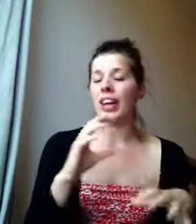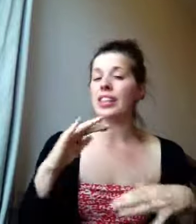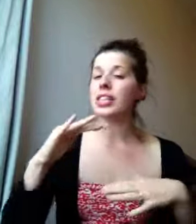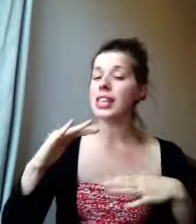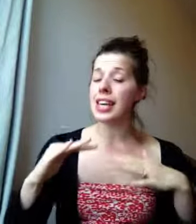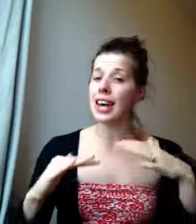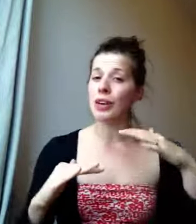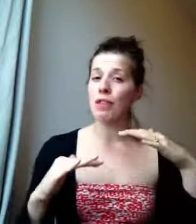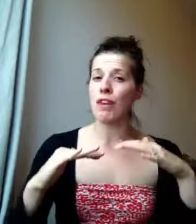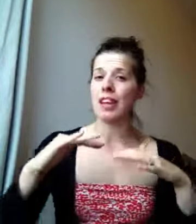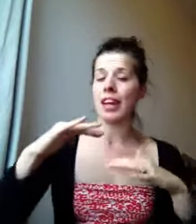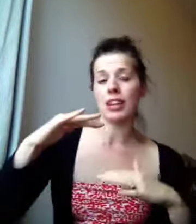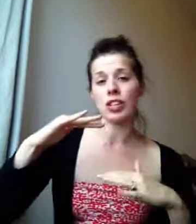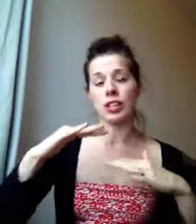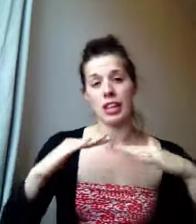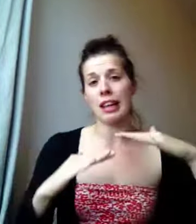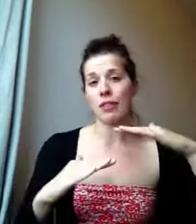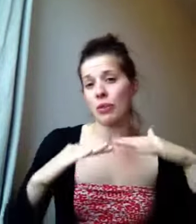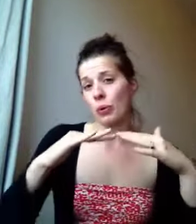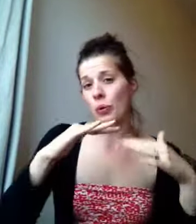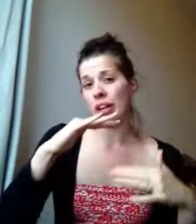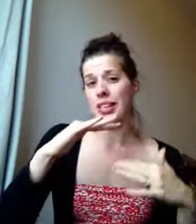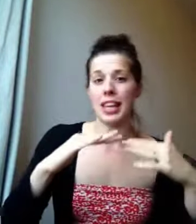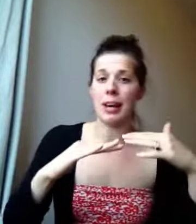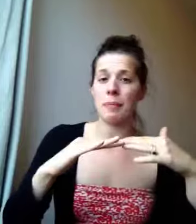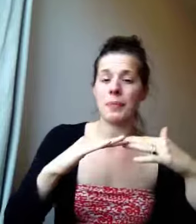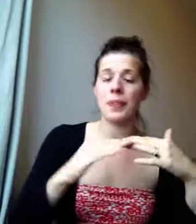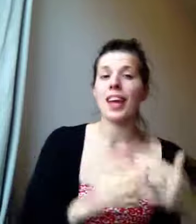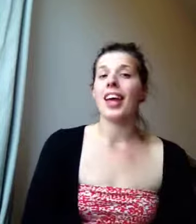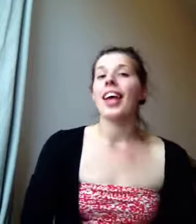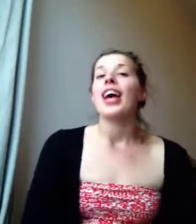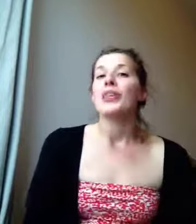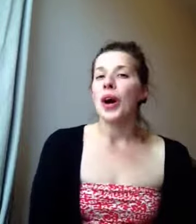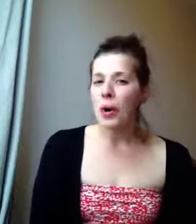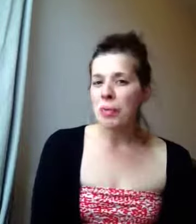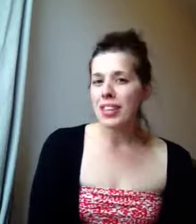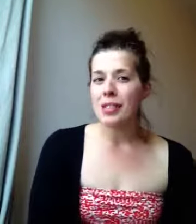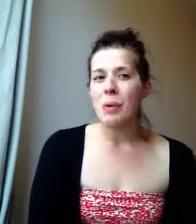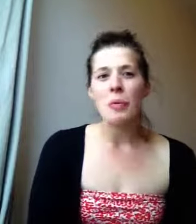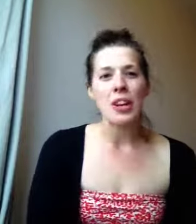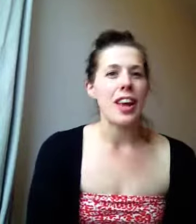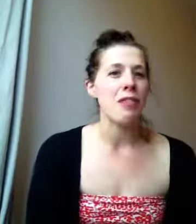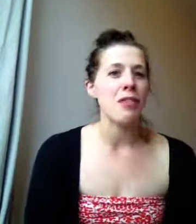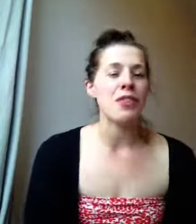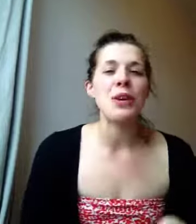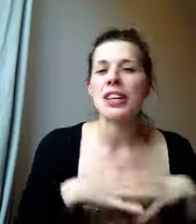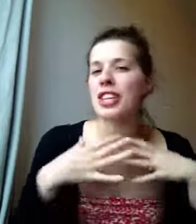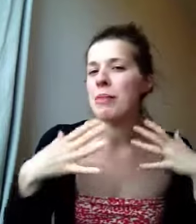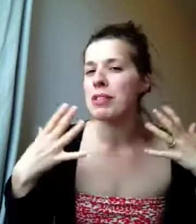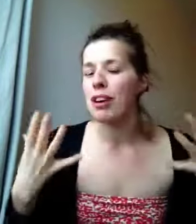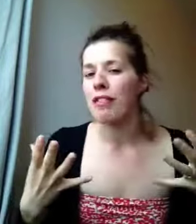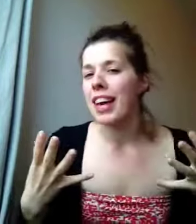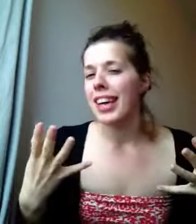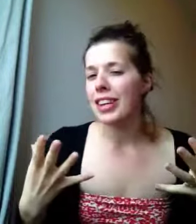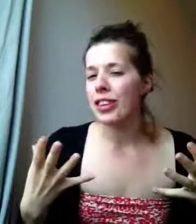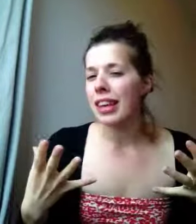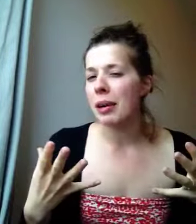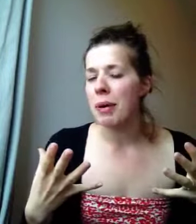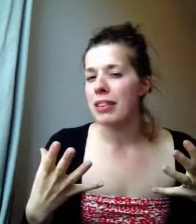and just see how you feel and adjust the levels according to that. So I hope this has been really helpful for you in terms of getting you thinking about